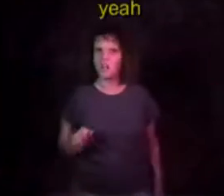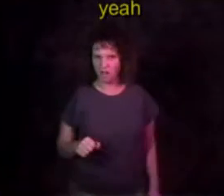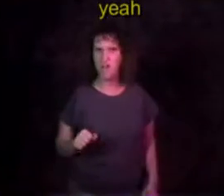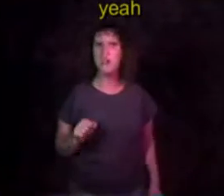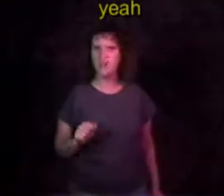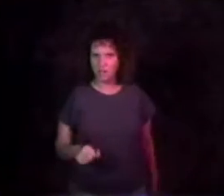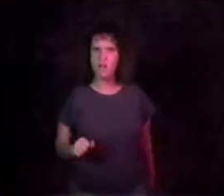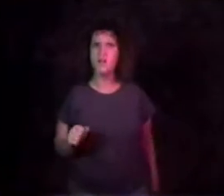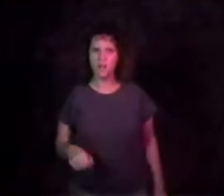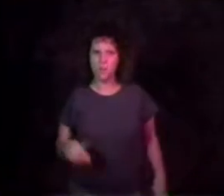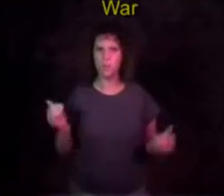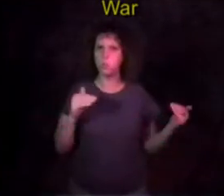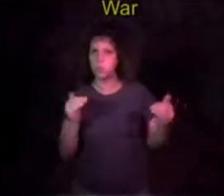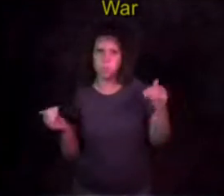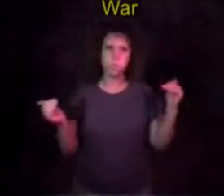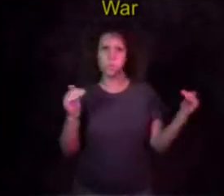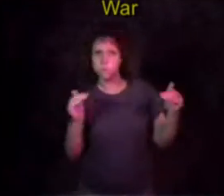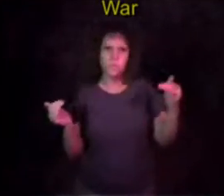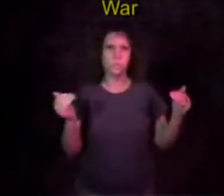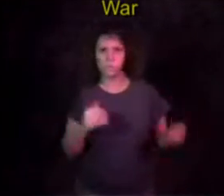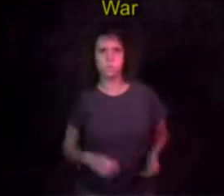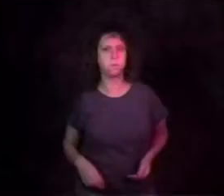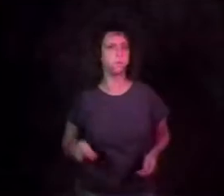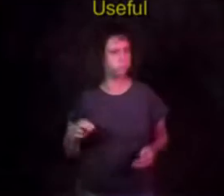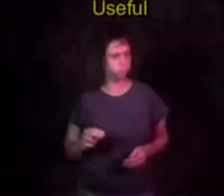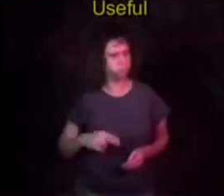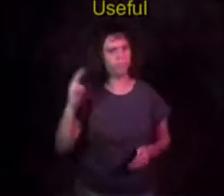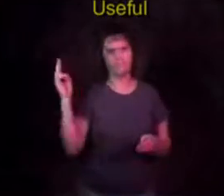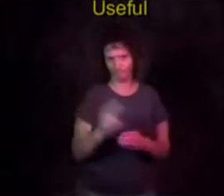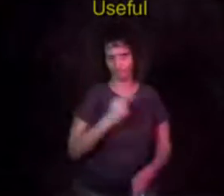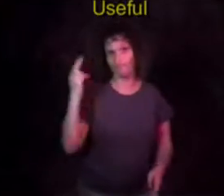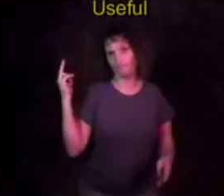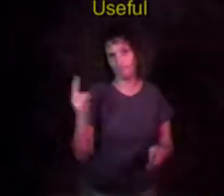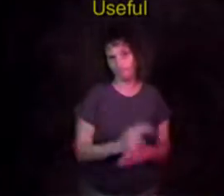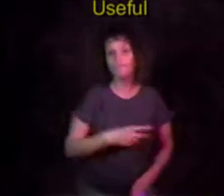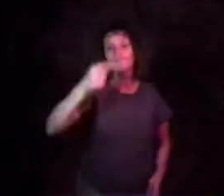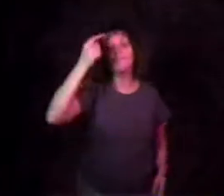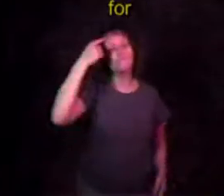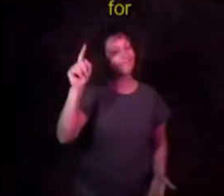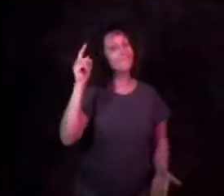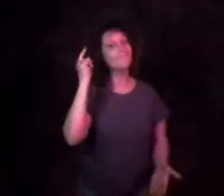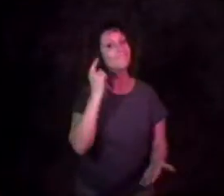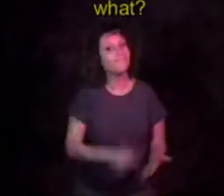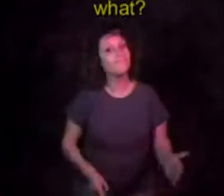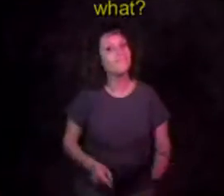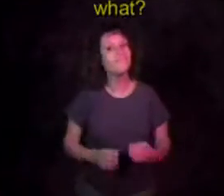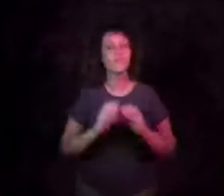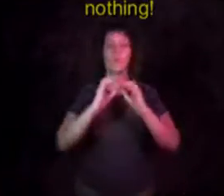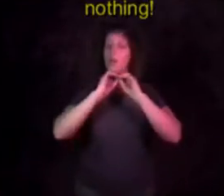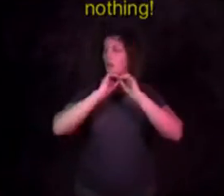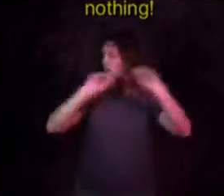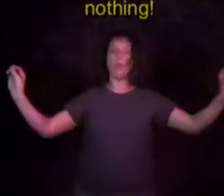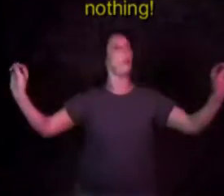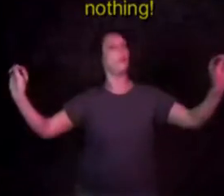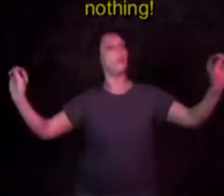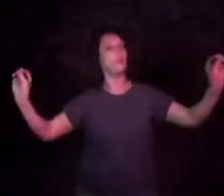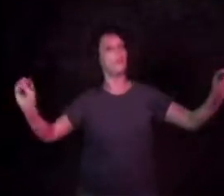What! Who! Yeah! What is it good for? Absolutely! Nothing!